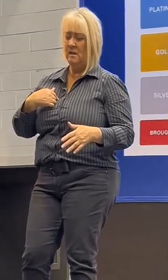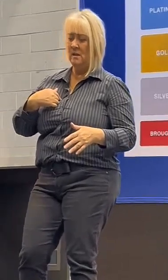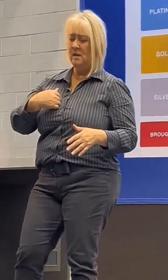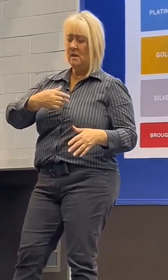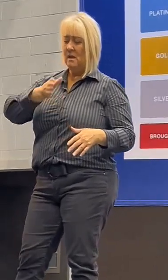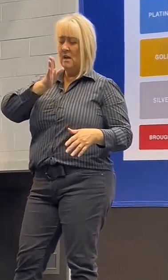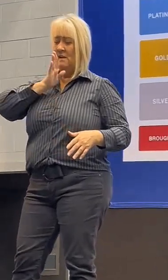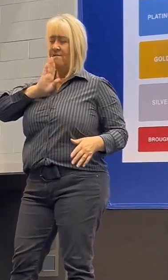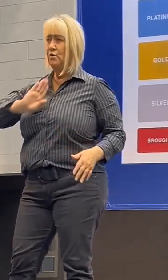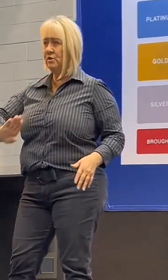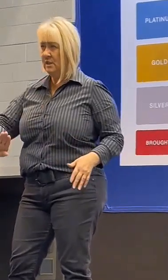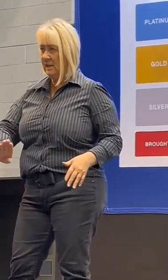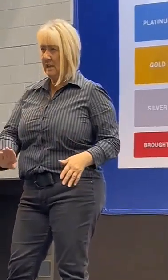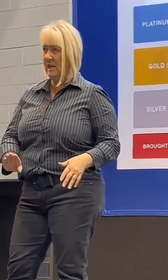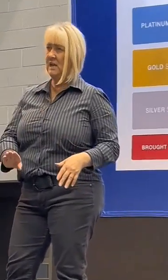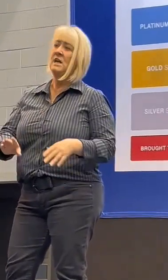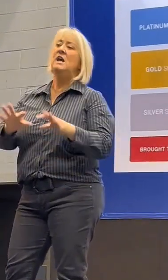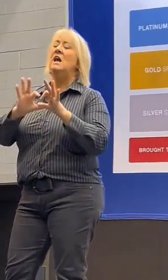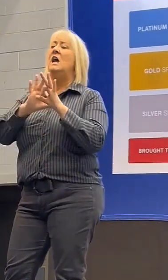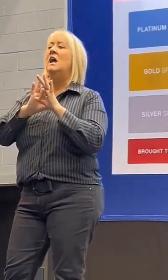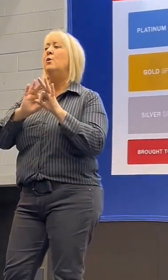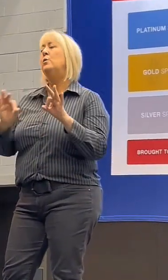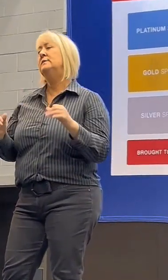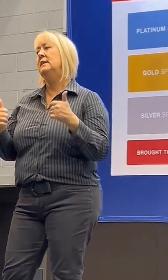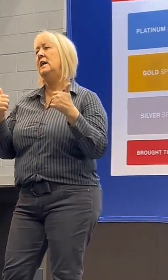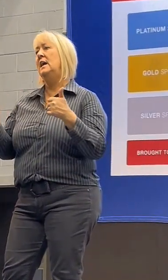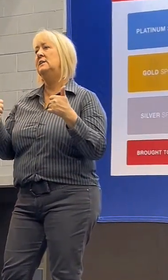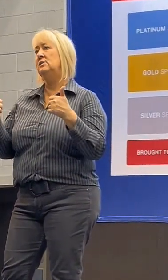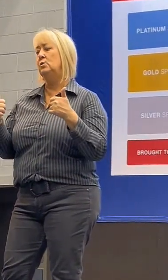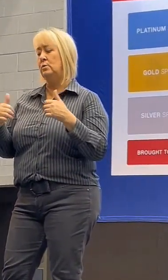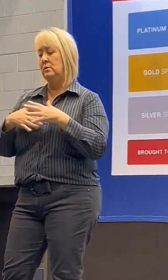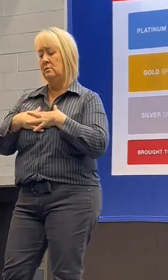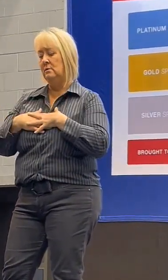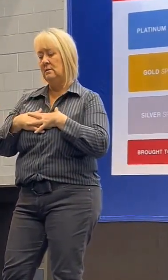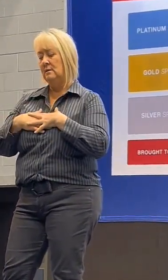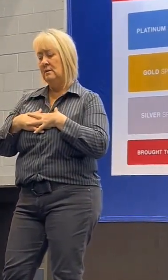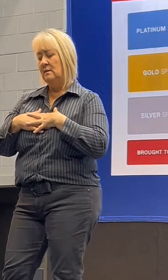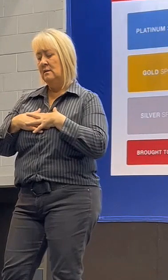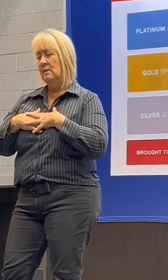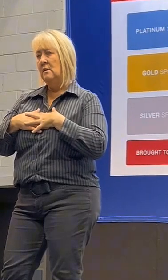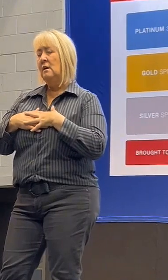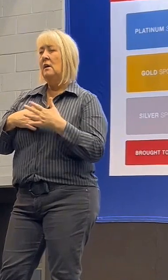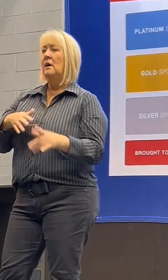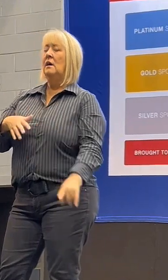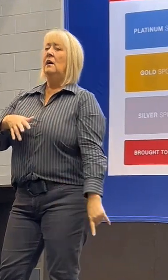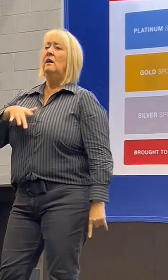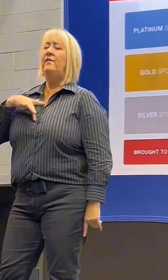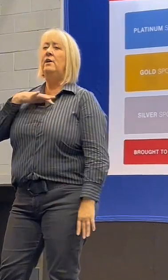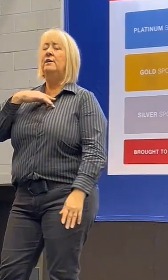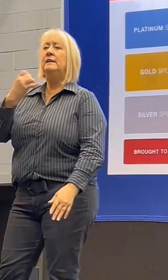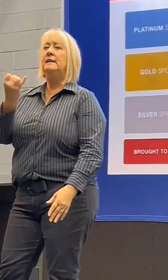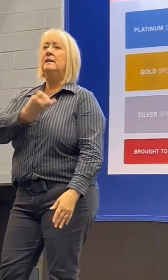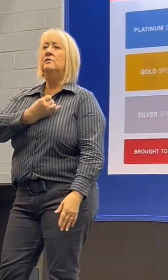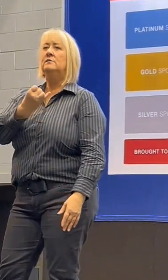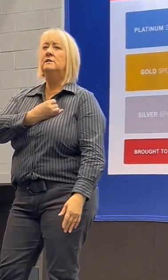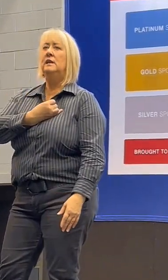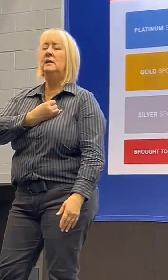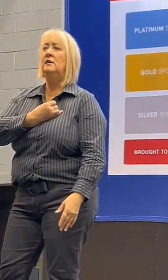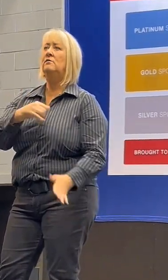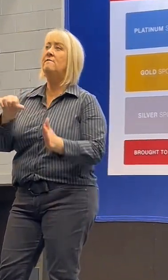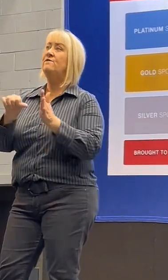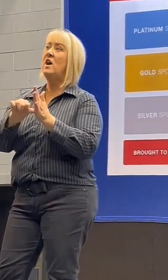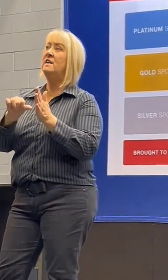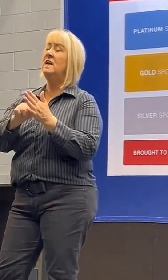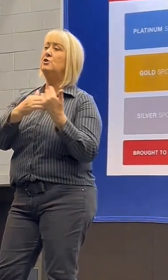significant as I had hoped, prompting me to cut my stay short. I couldn't help but feel the guilt of being such a financial